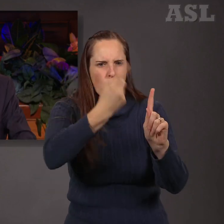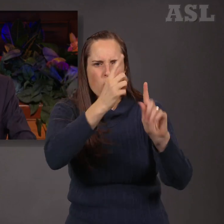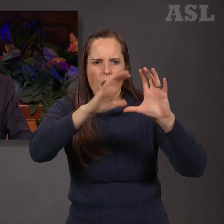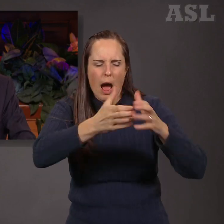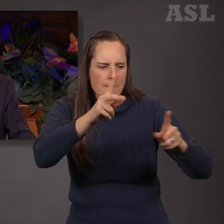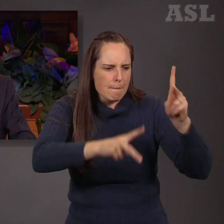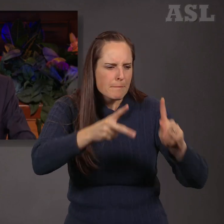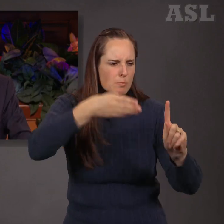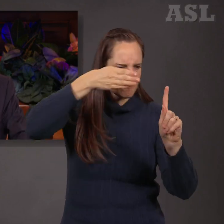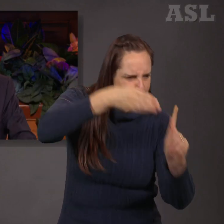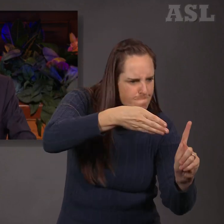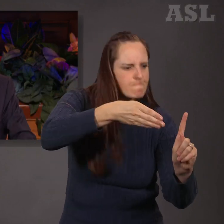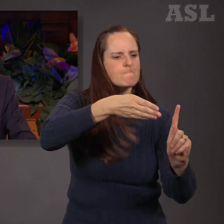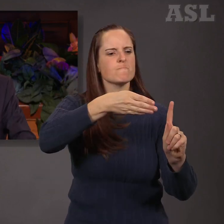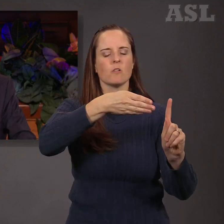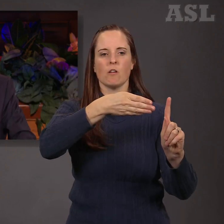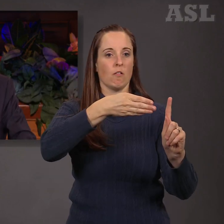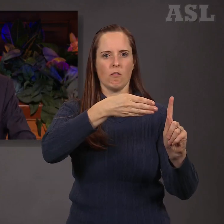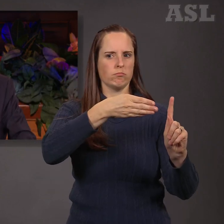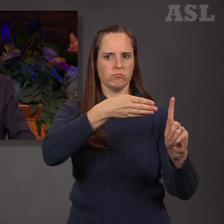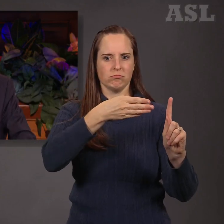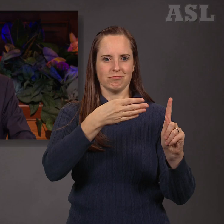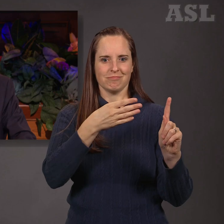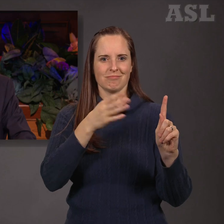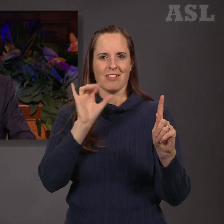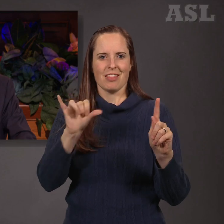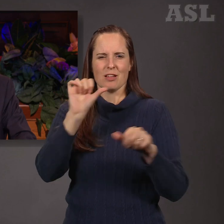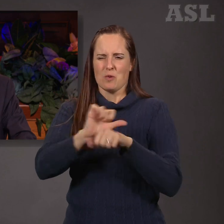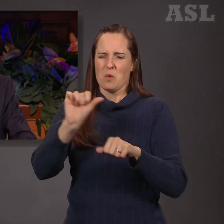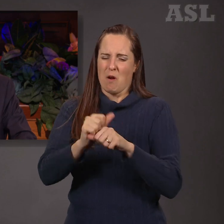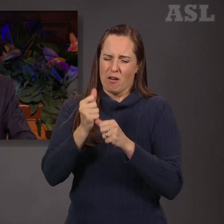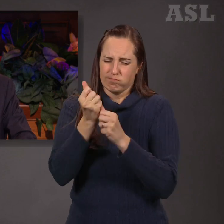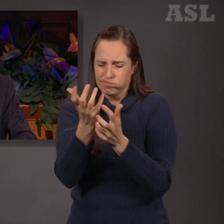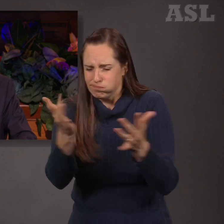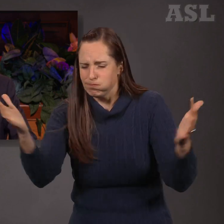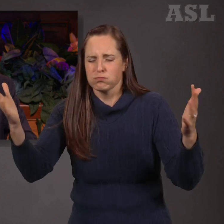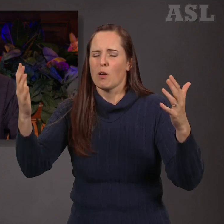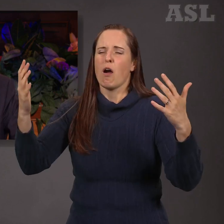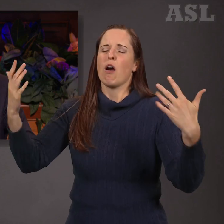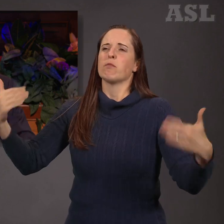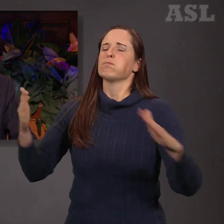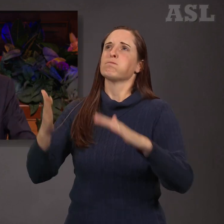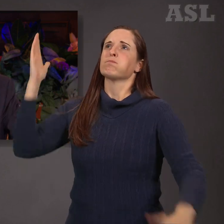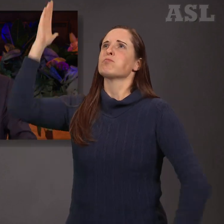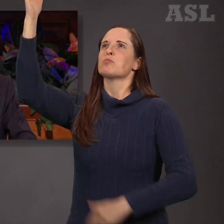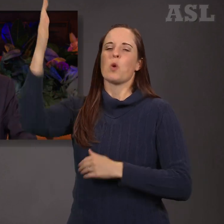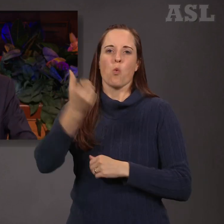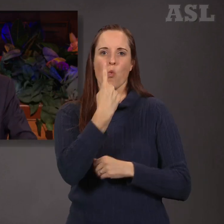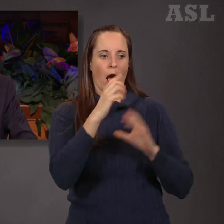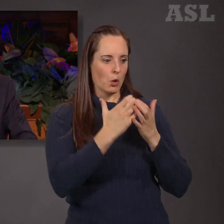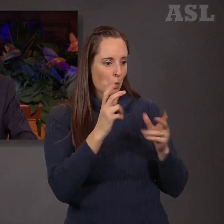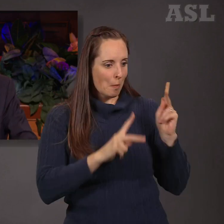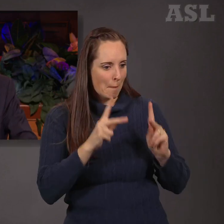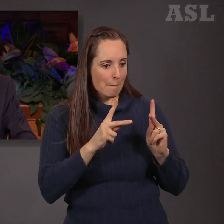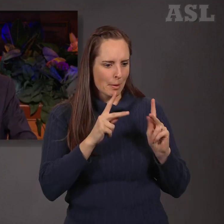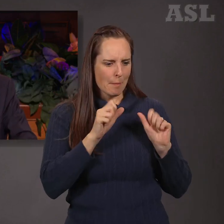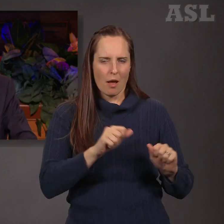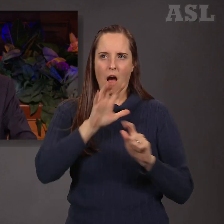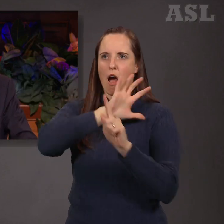and marvelous work. It is too vast, too arduous for any one people, end of quote.